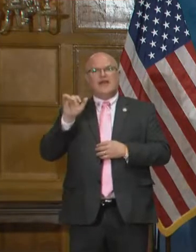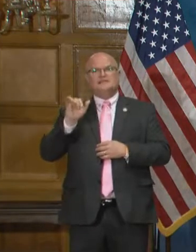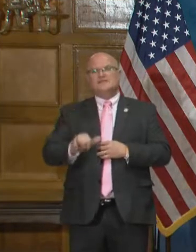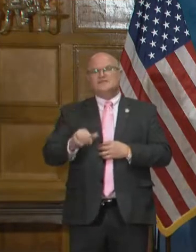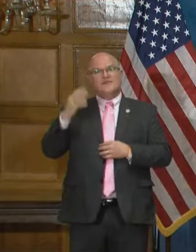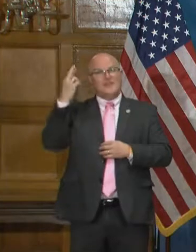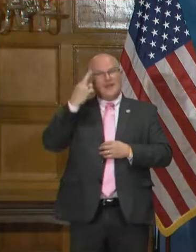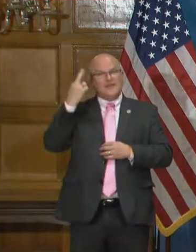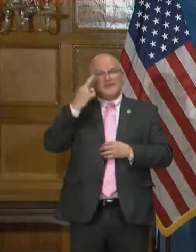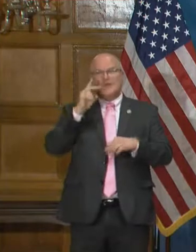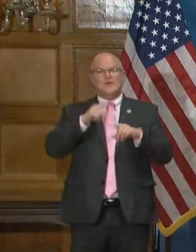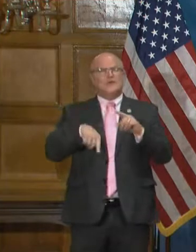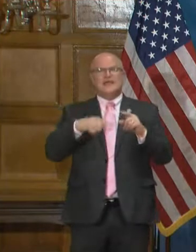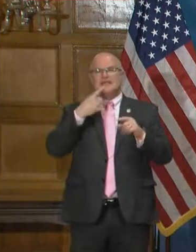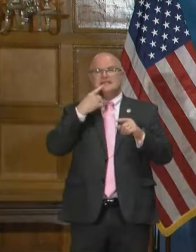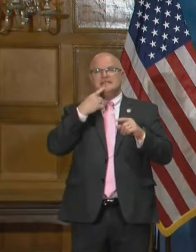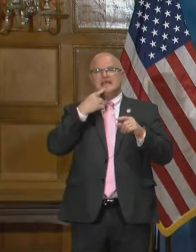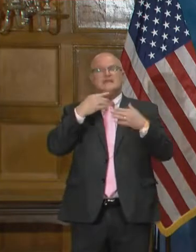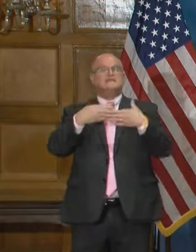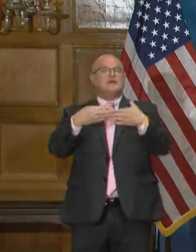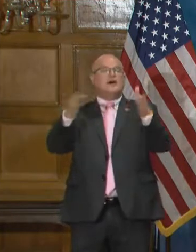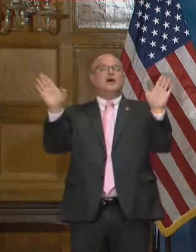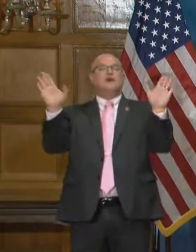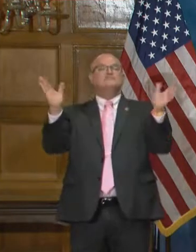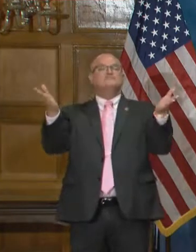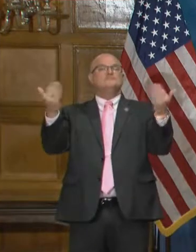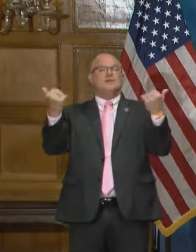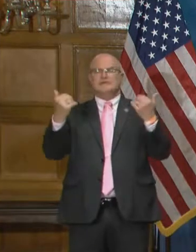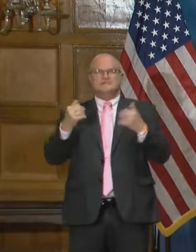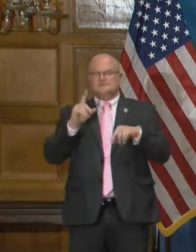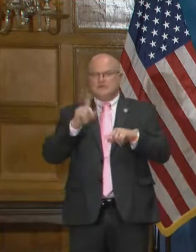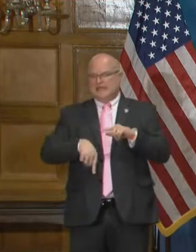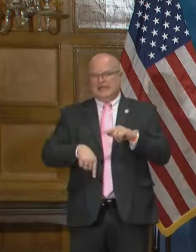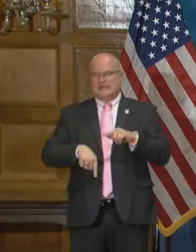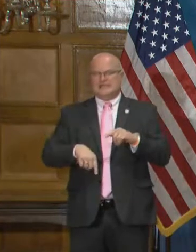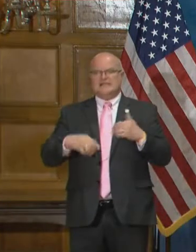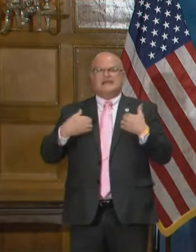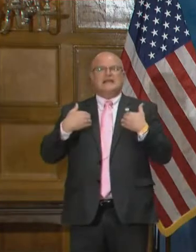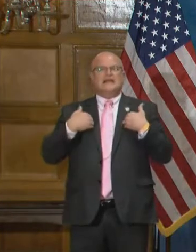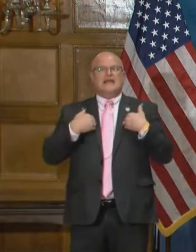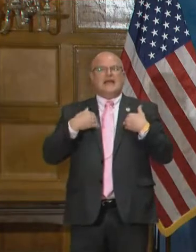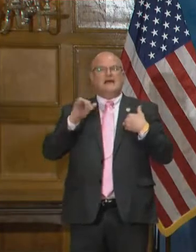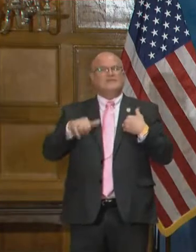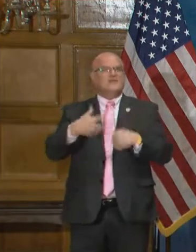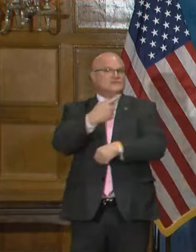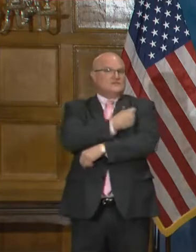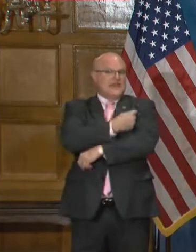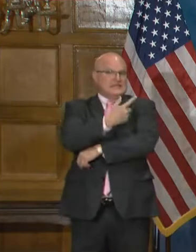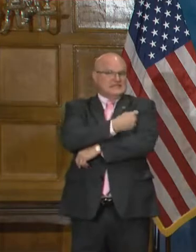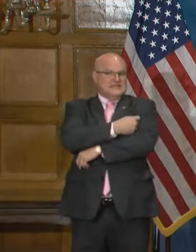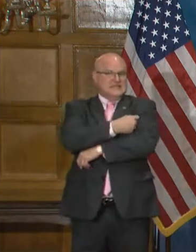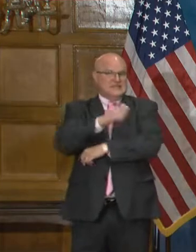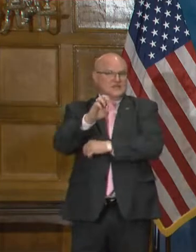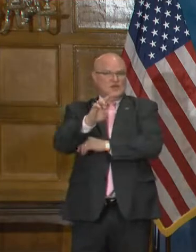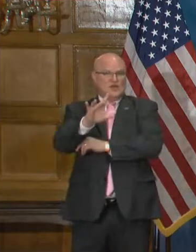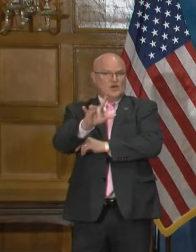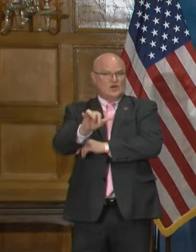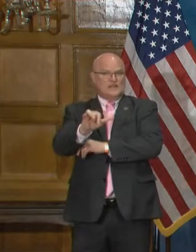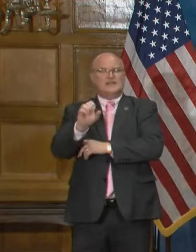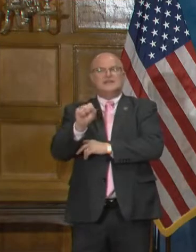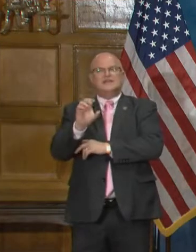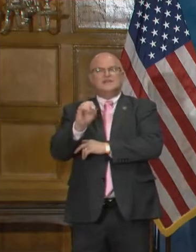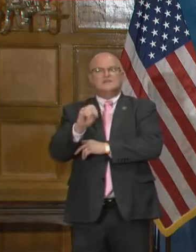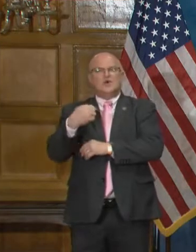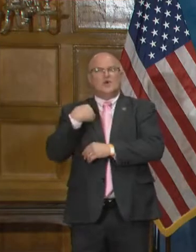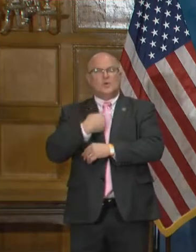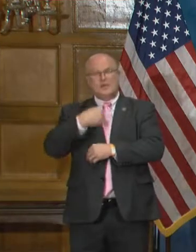reason we can't just bring them all in and and have those vaccinated early and so